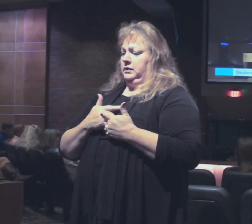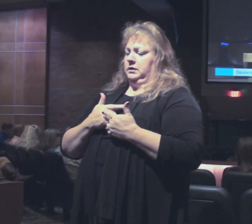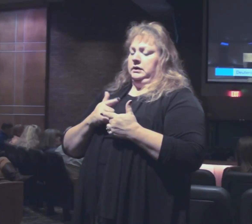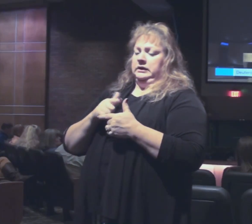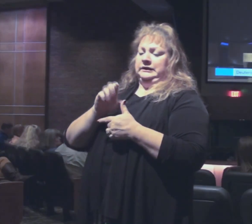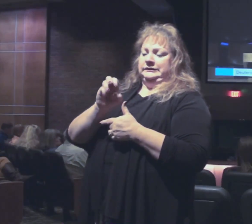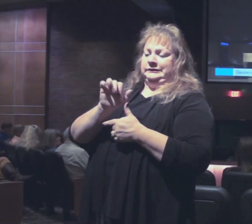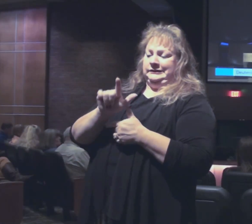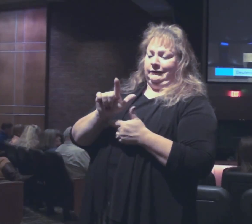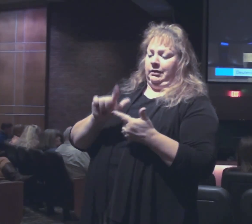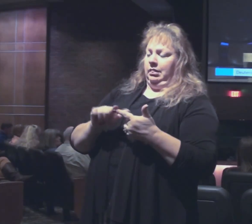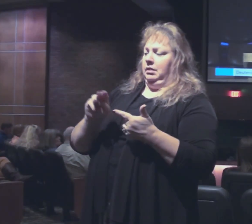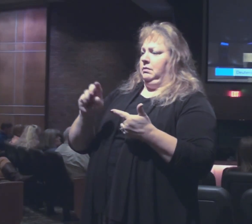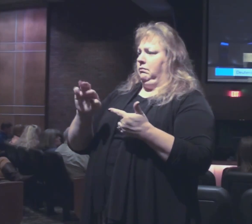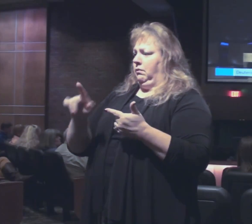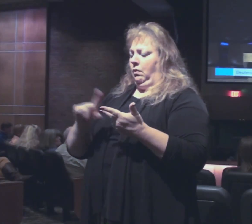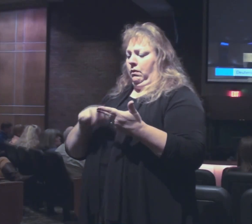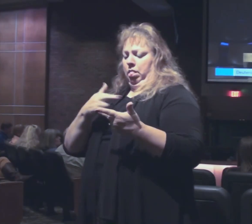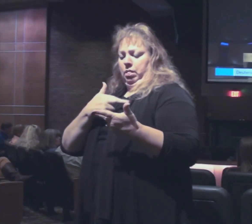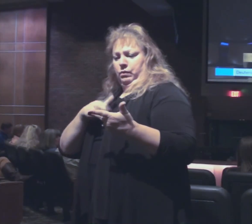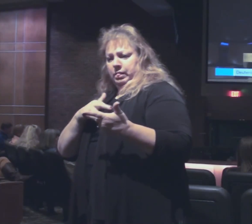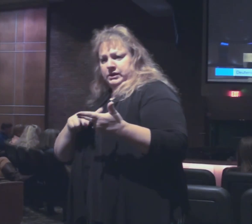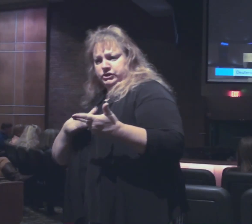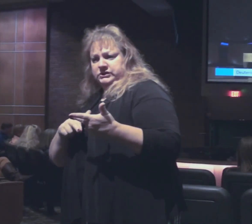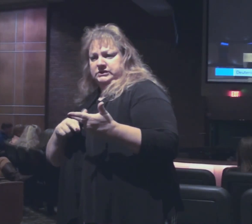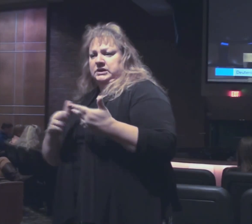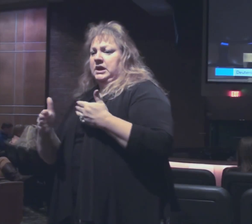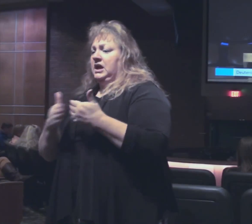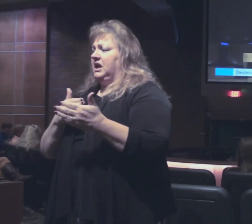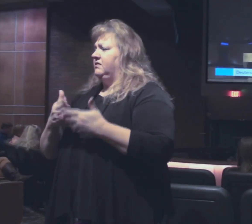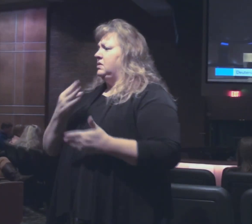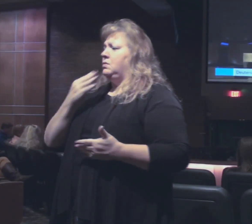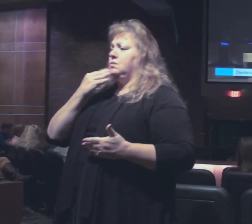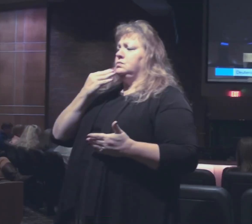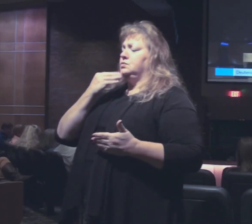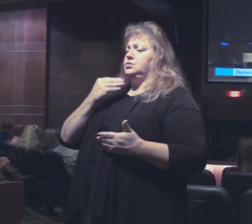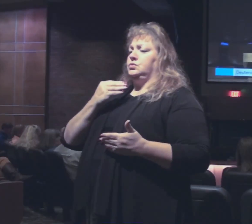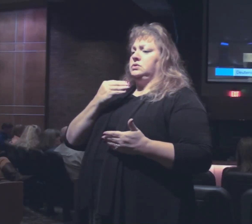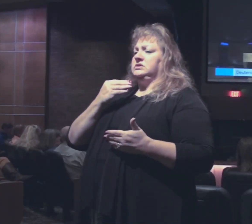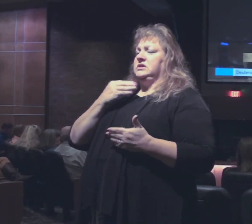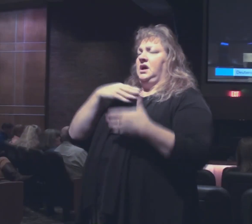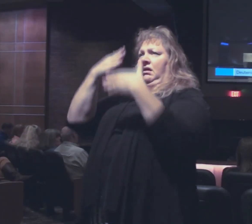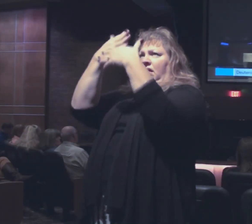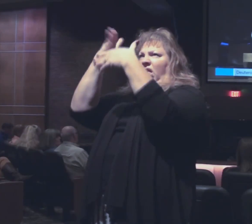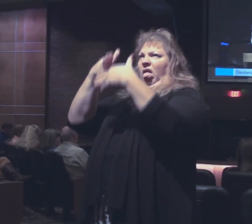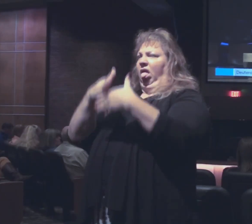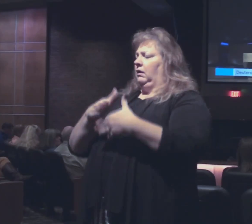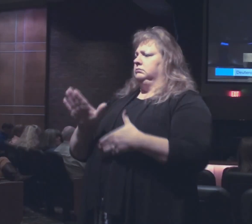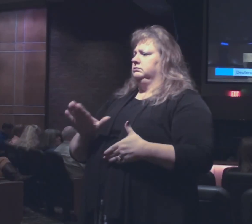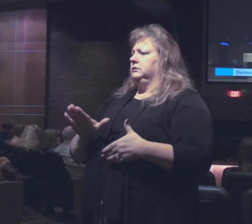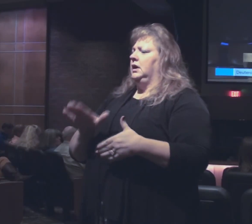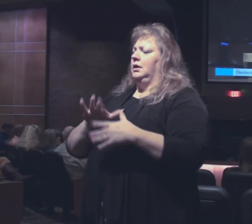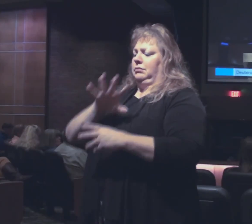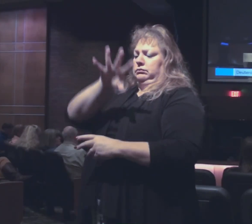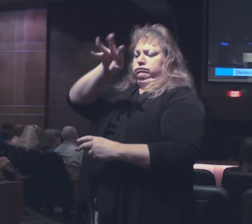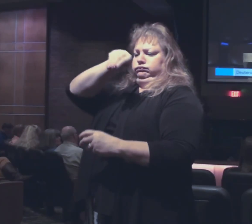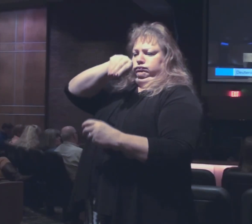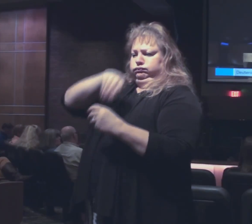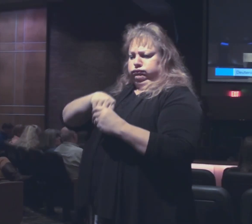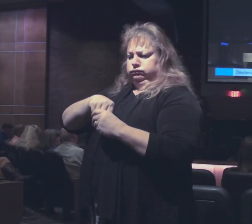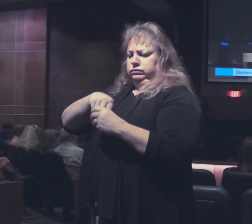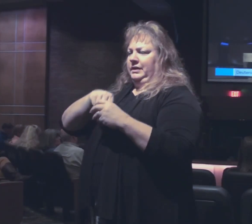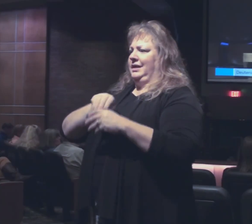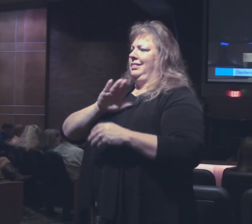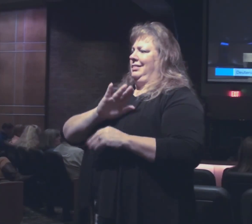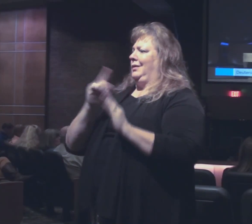moral, religious. Even though the Jews didn't divide it that way, that's all included in the